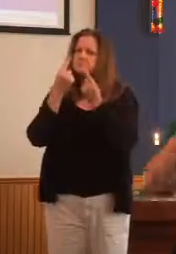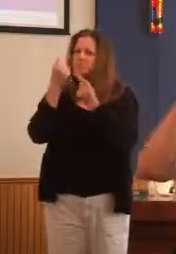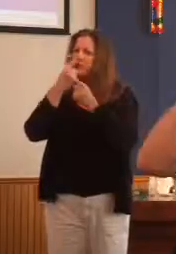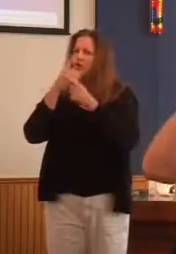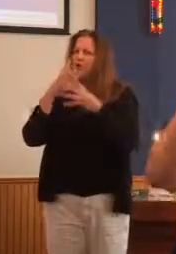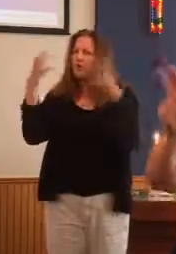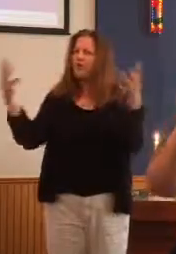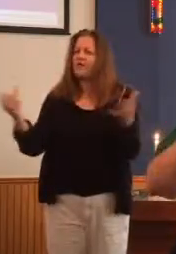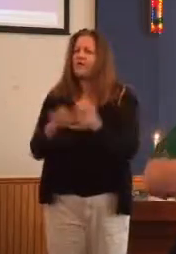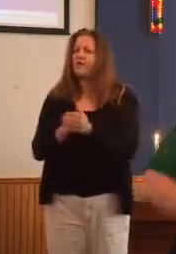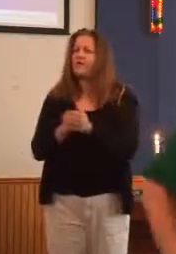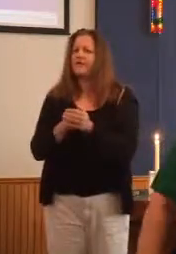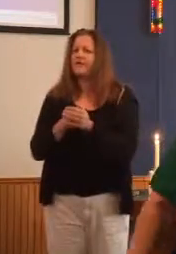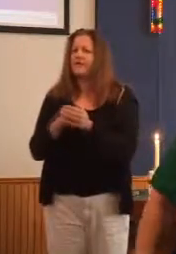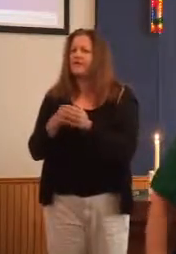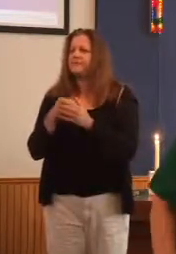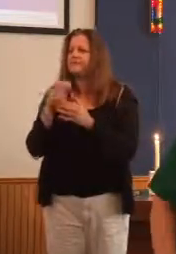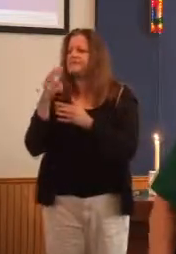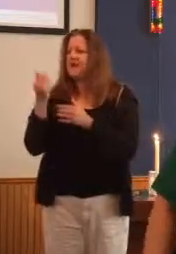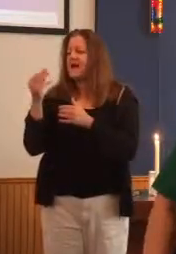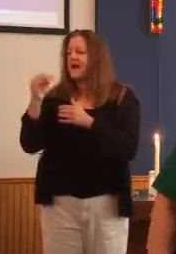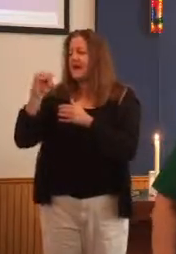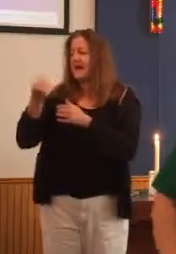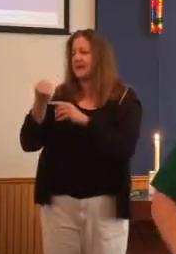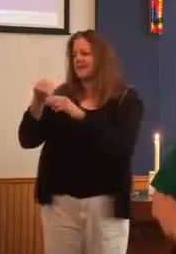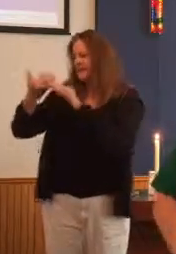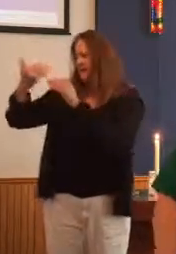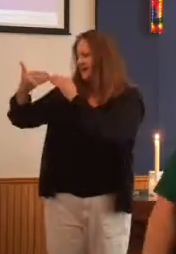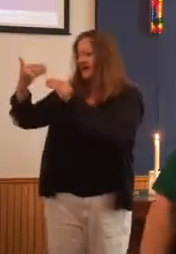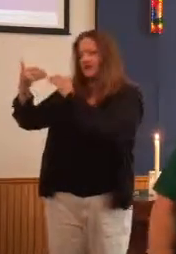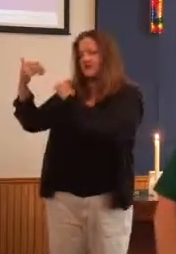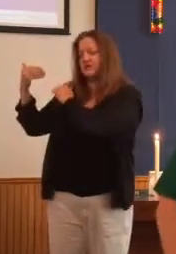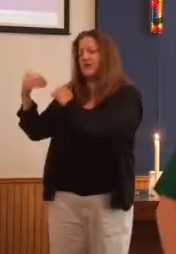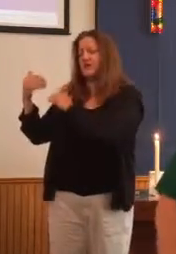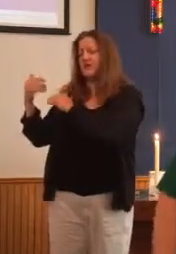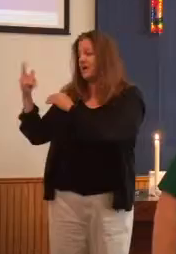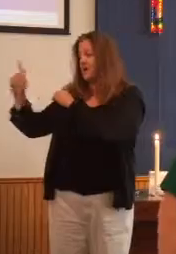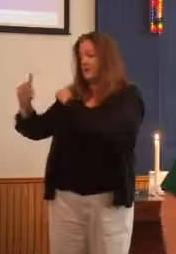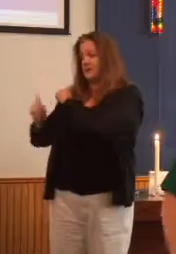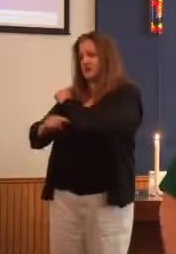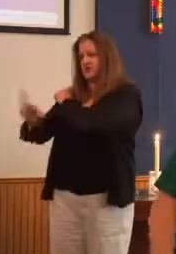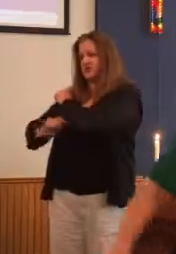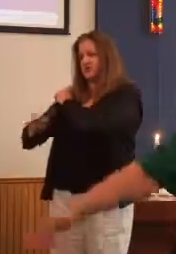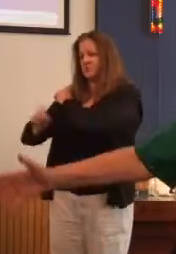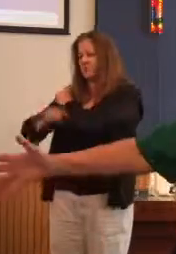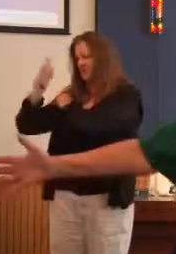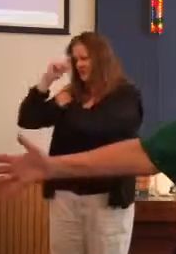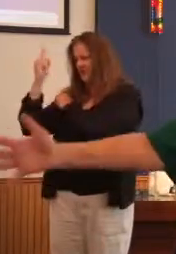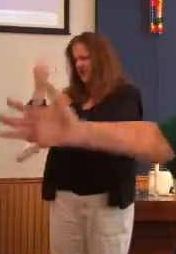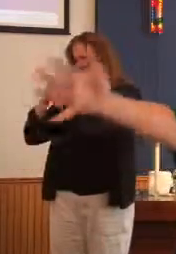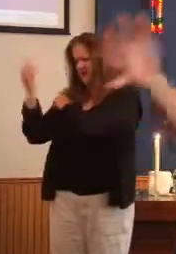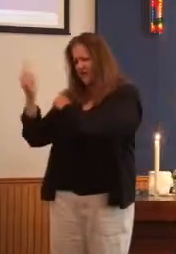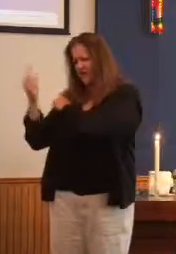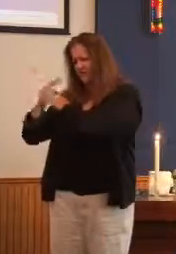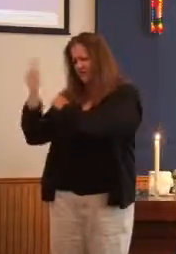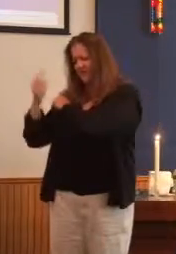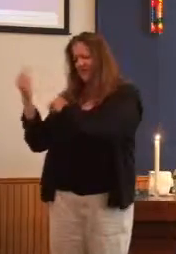about Ham's heirs being punished forever through all generations.